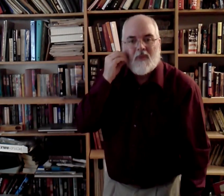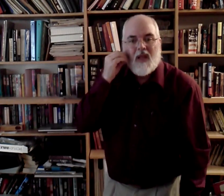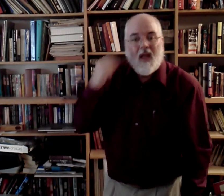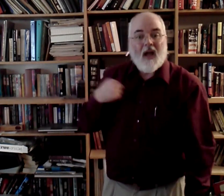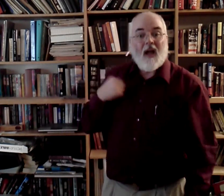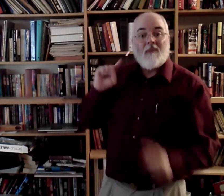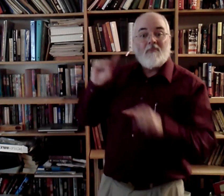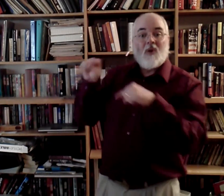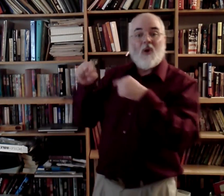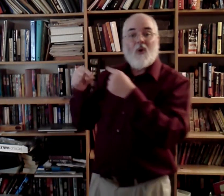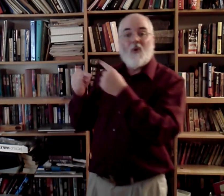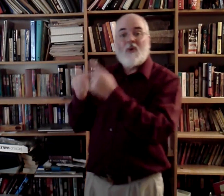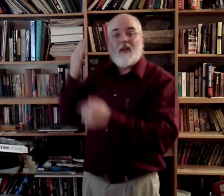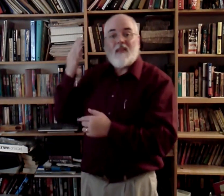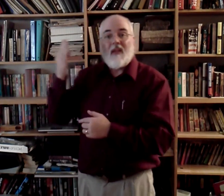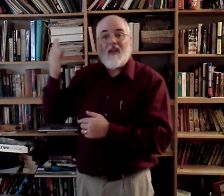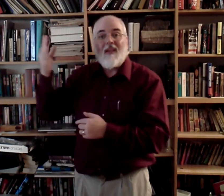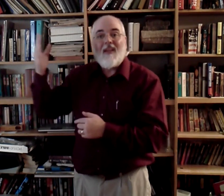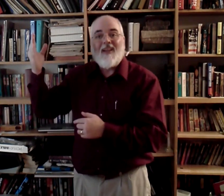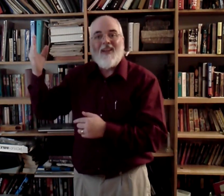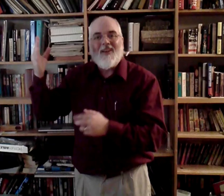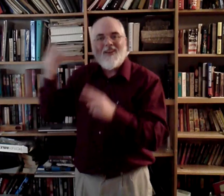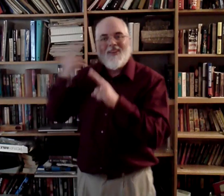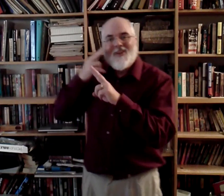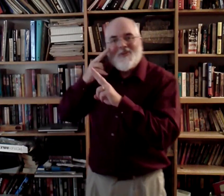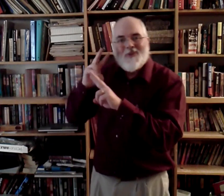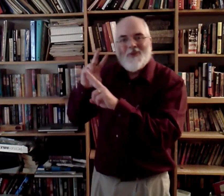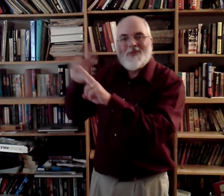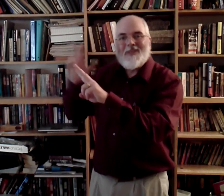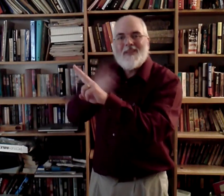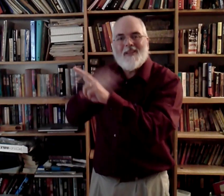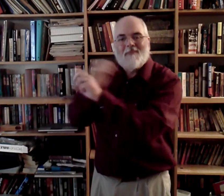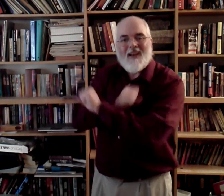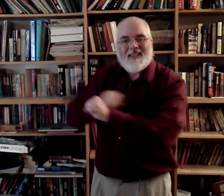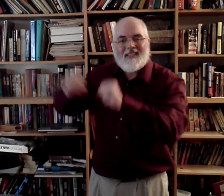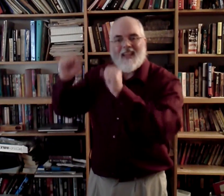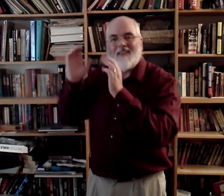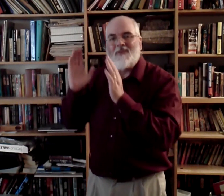I'm going there to see my Savior,